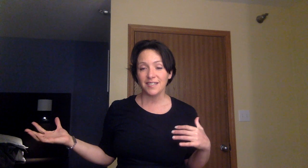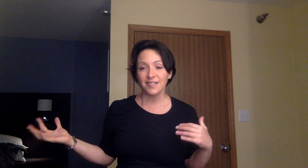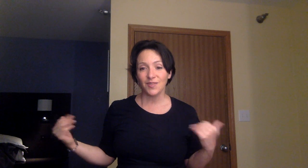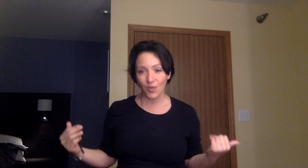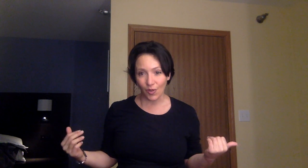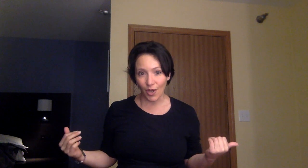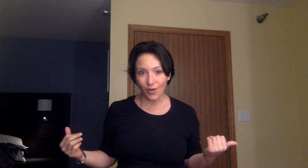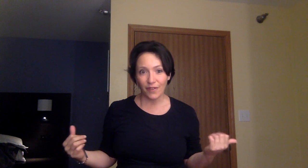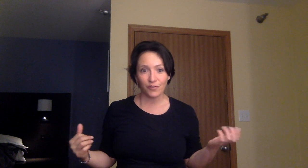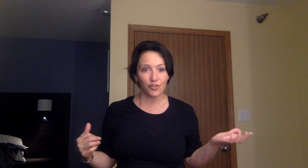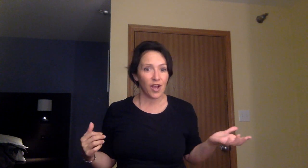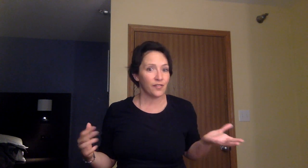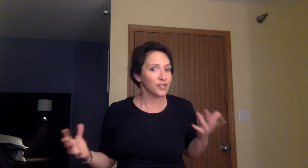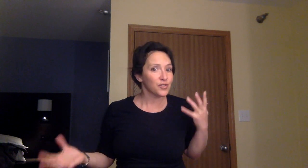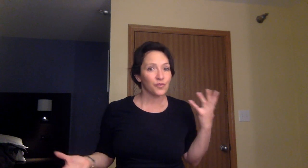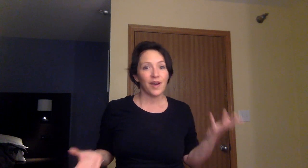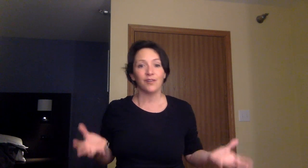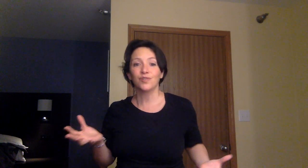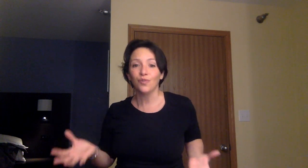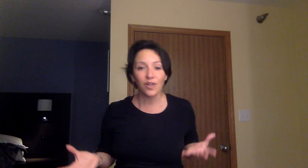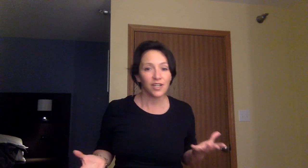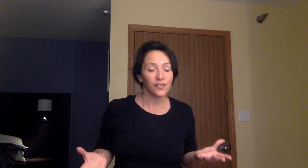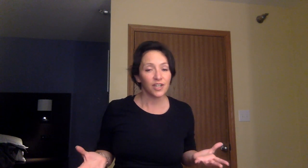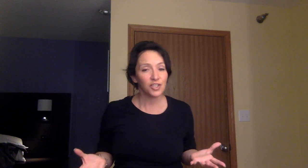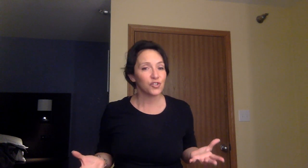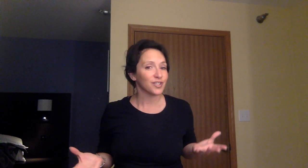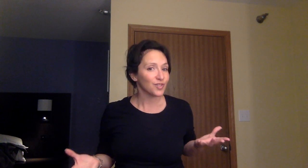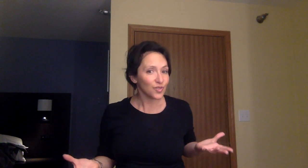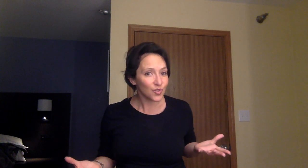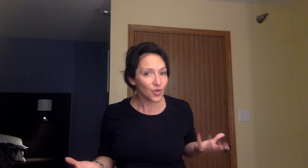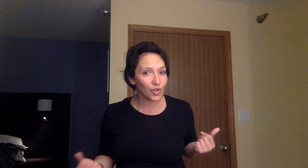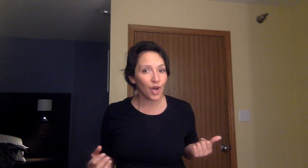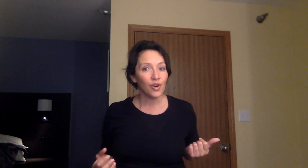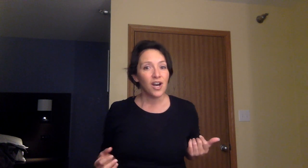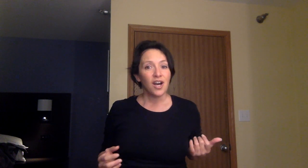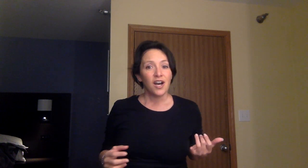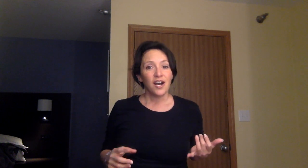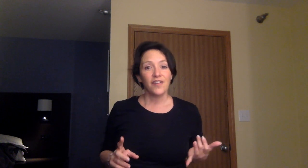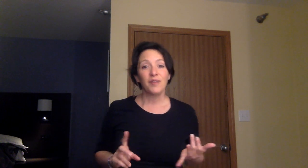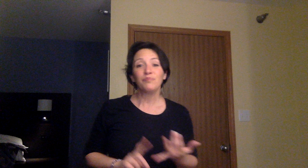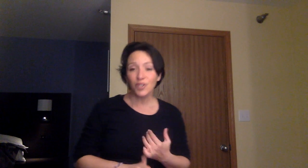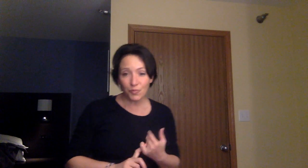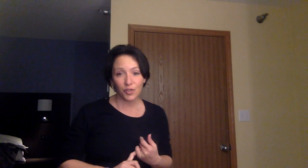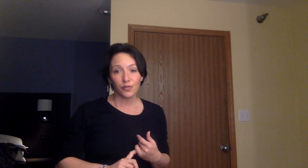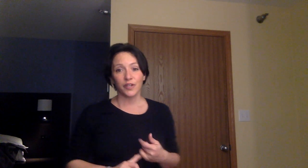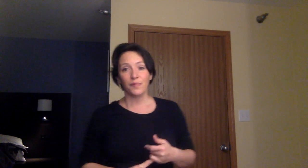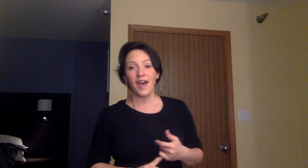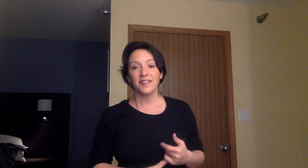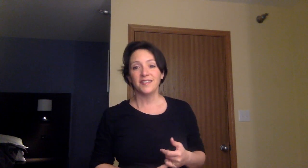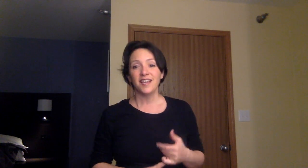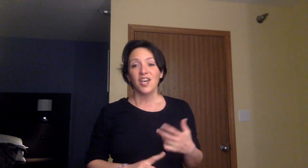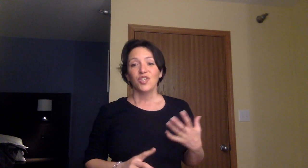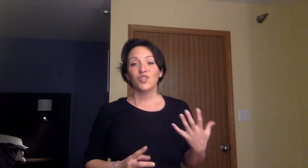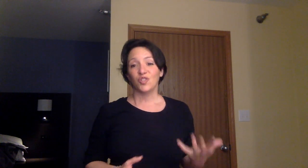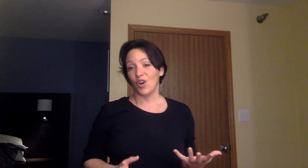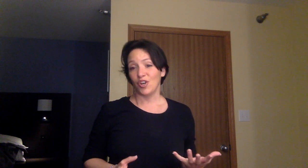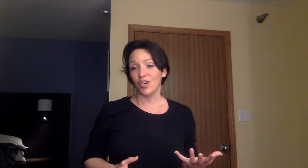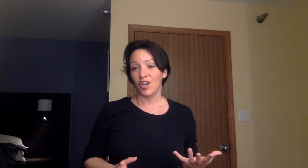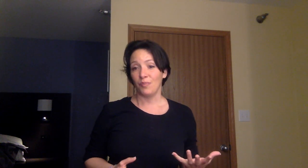solo. I've traveled to about 20 different countries solo. I've had multiple career paths, started a non